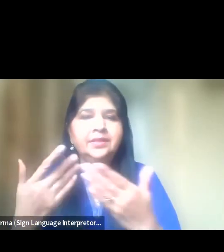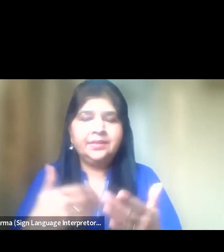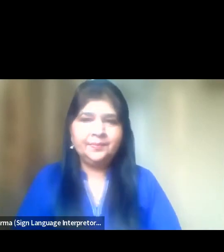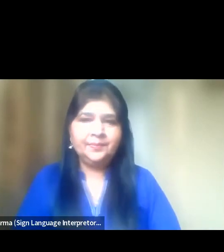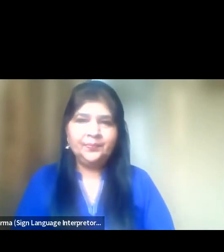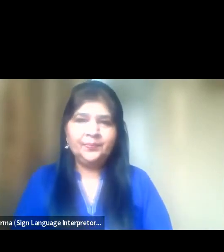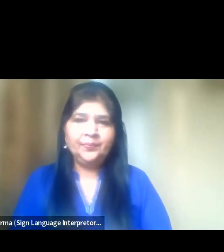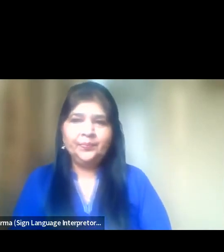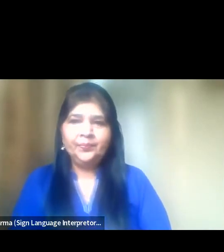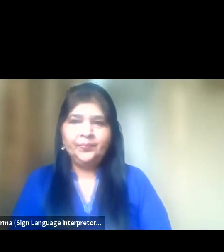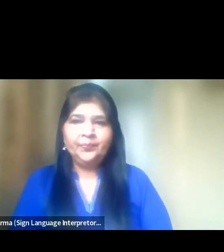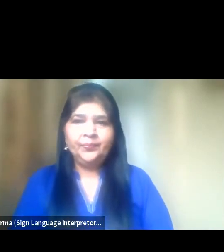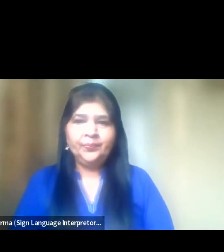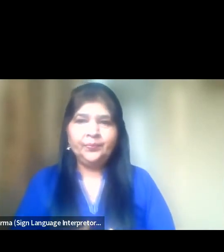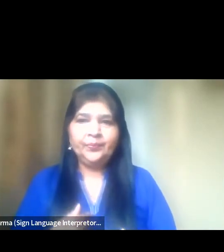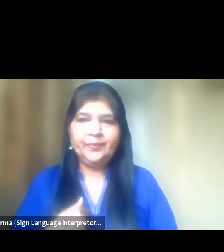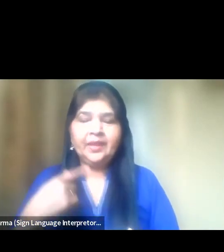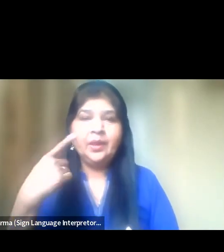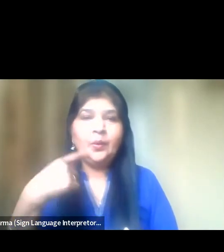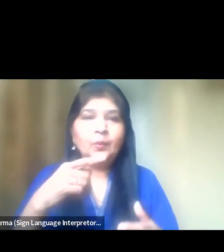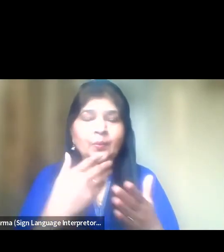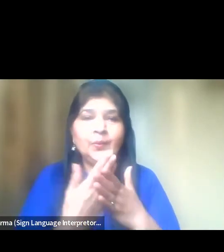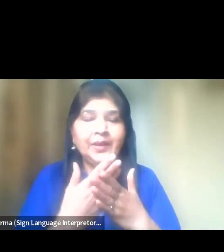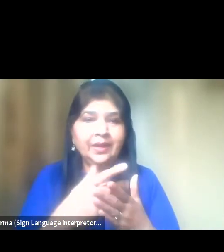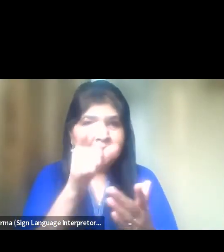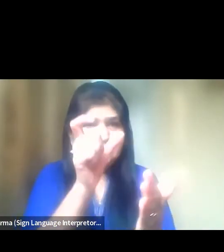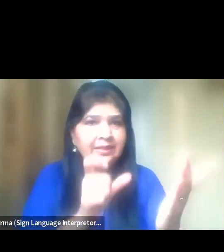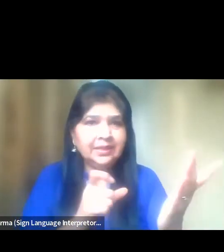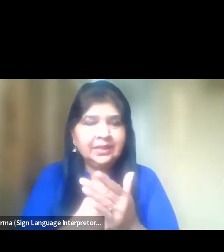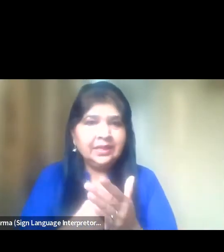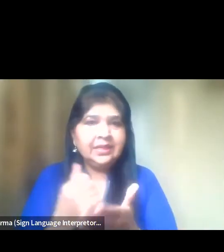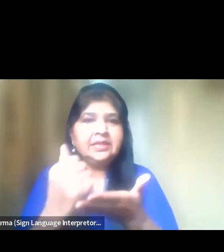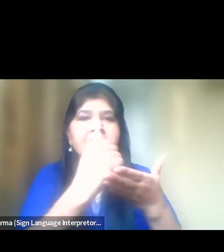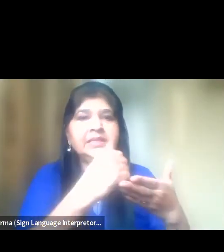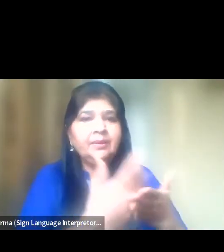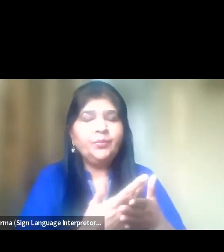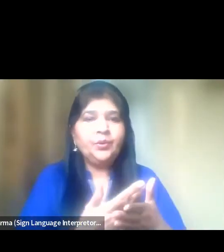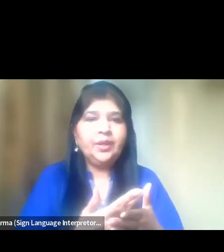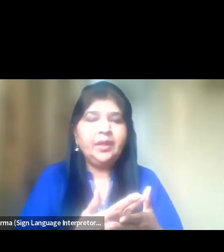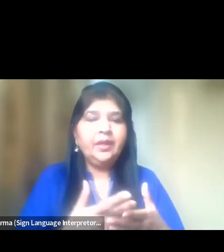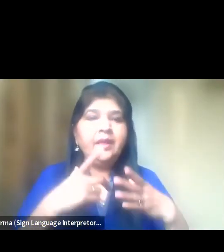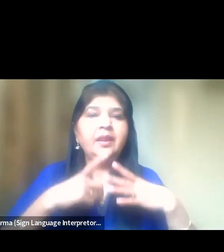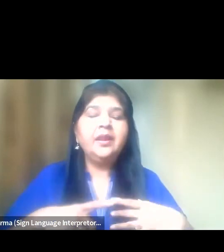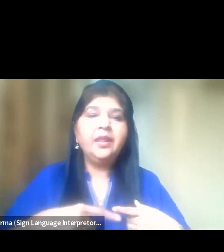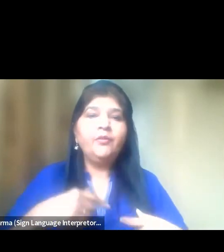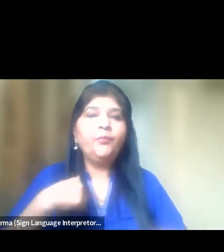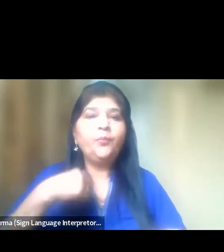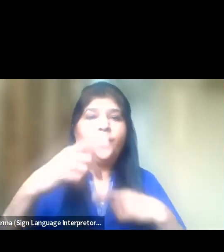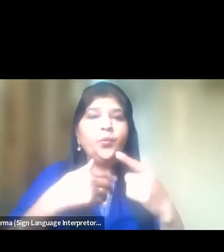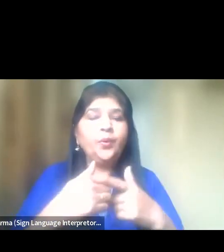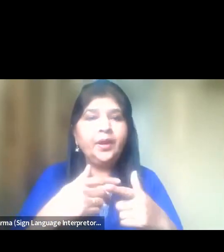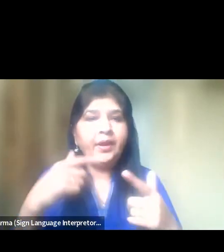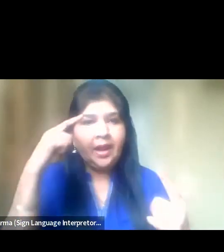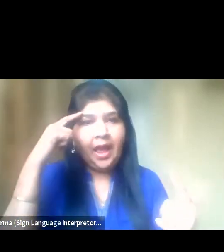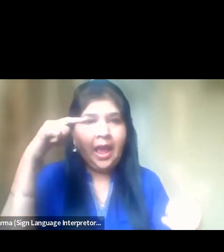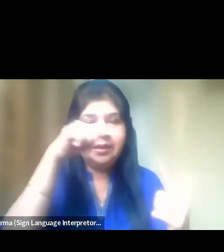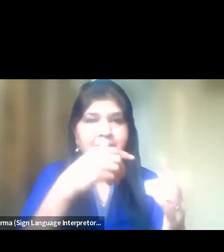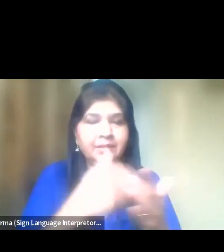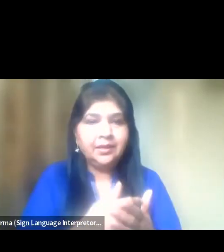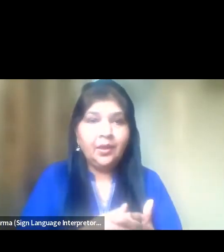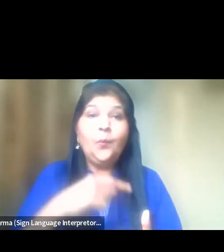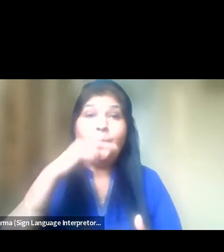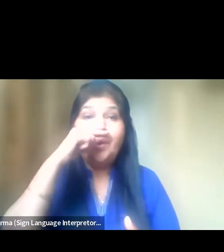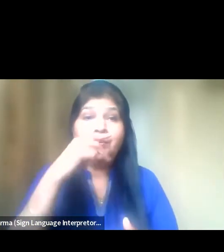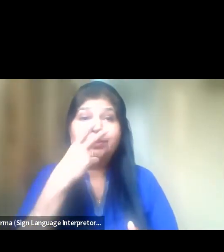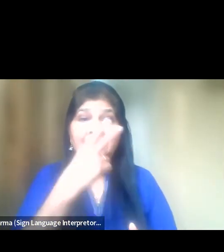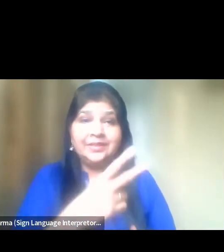We like to be catalysts in supporting leapfrogging ideas and we are proud to see